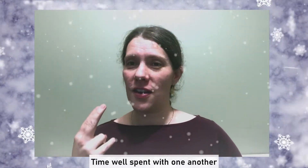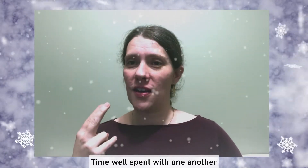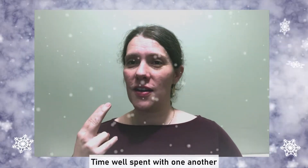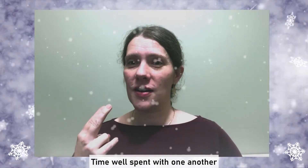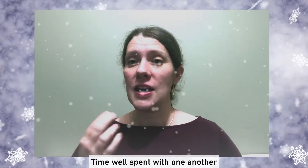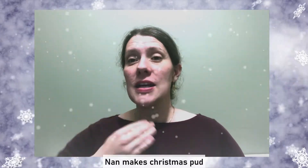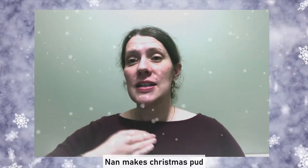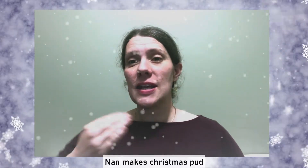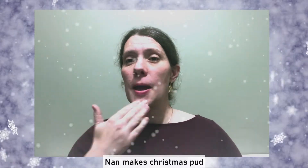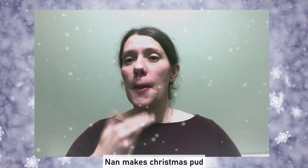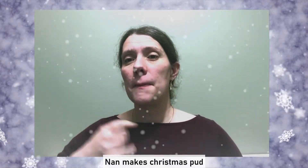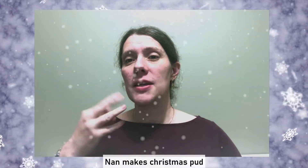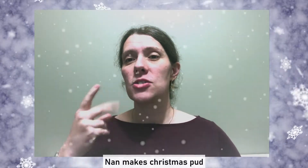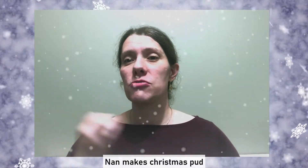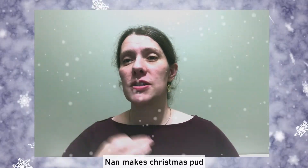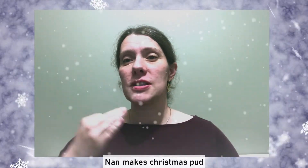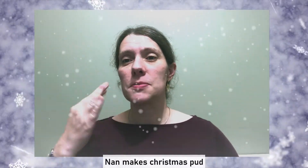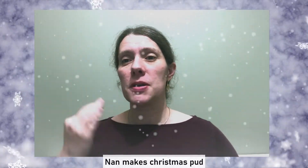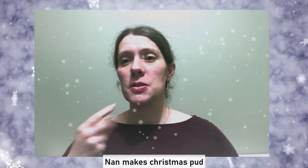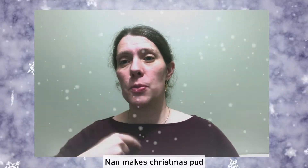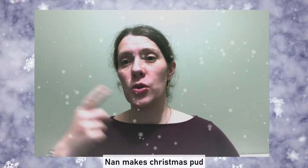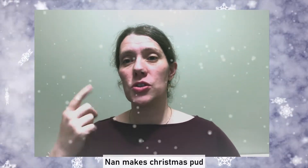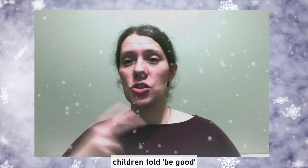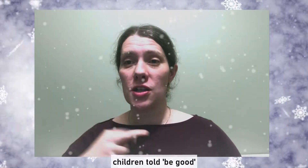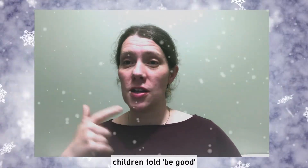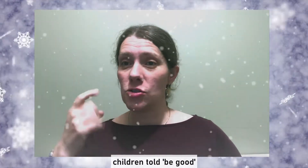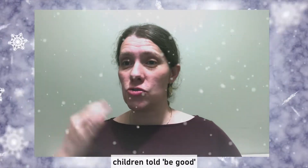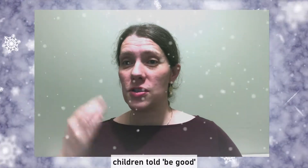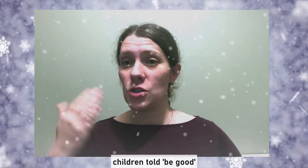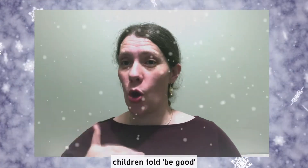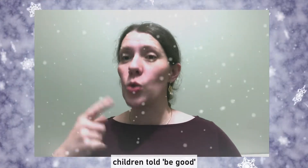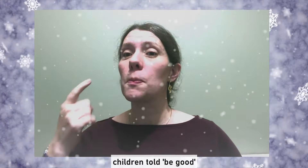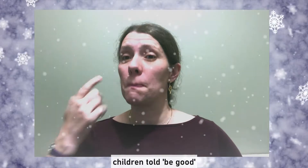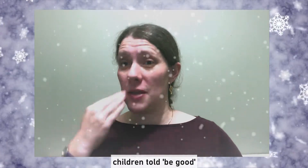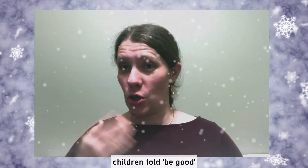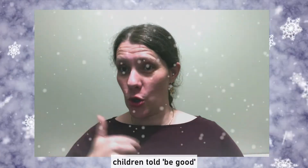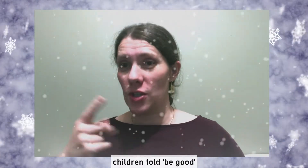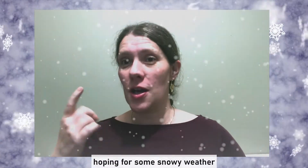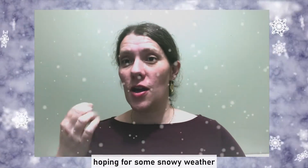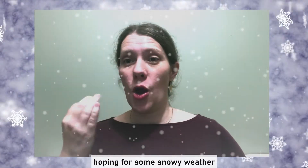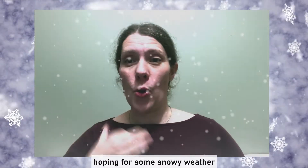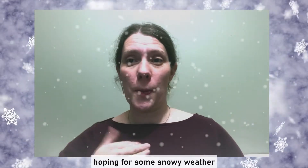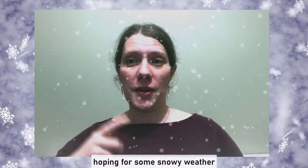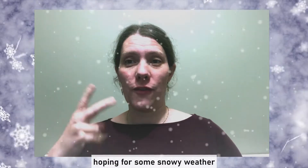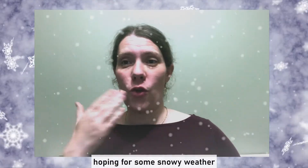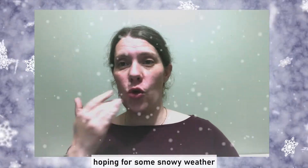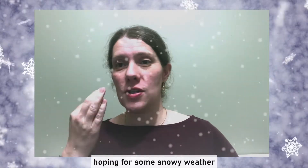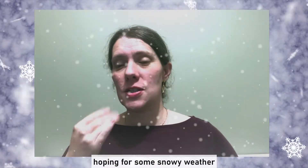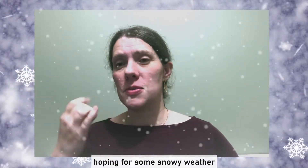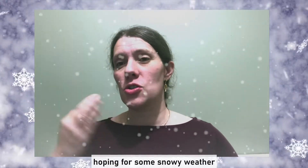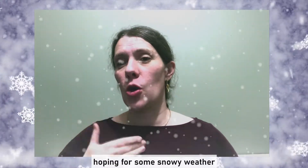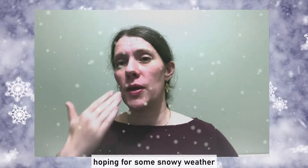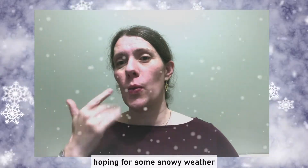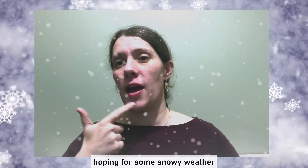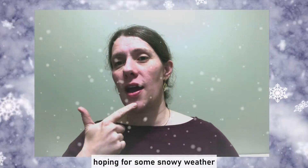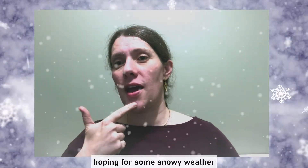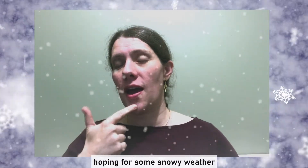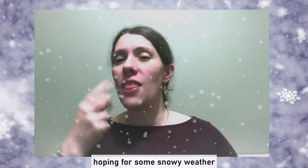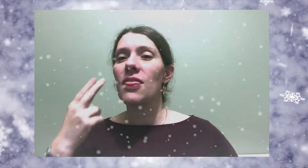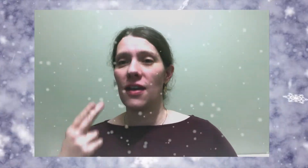Nan makes Christmas put Children told be good Hoping for some snowy weather